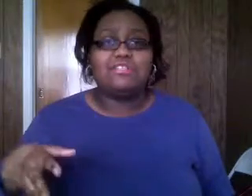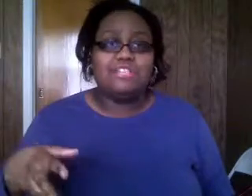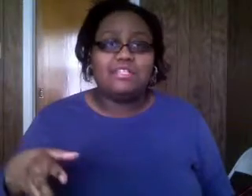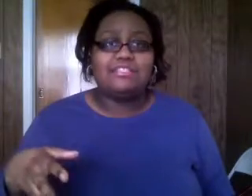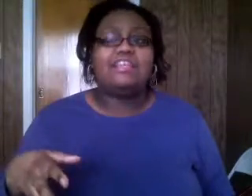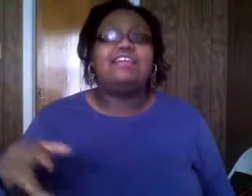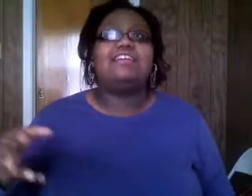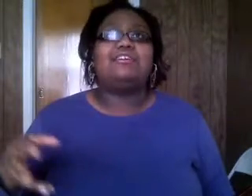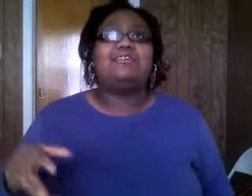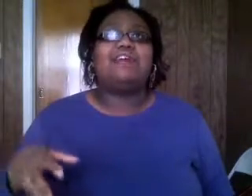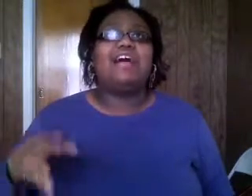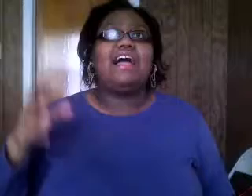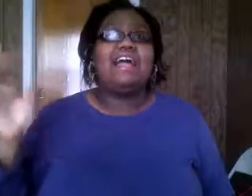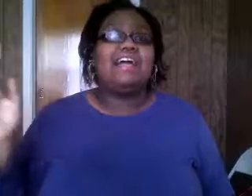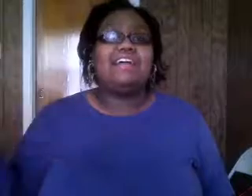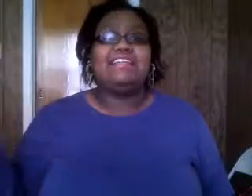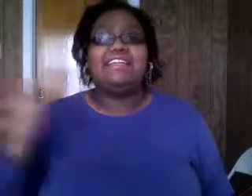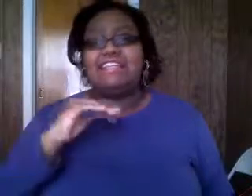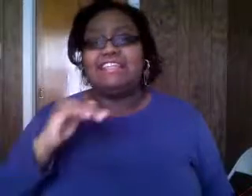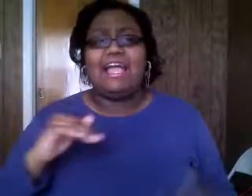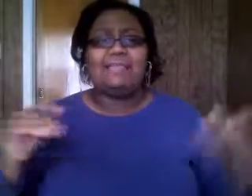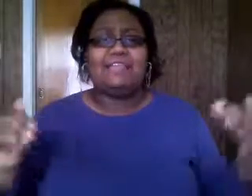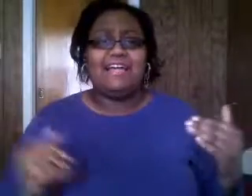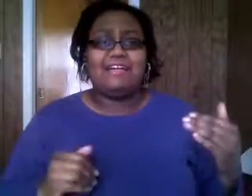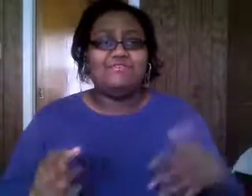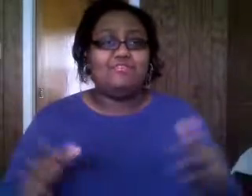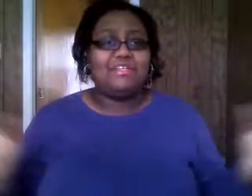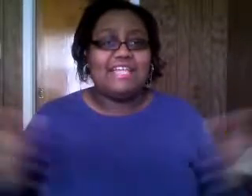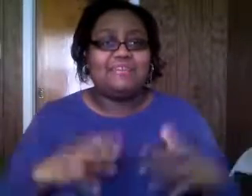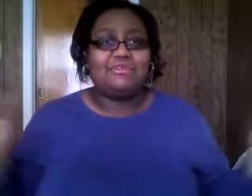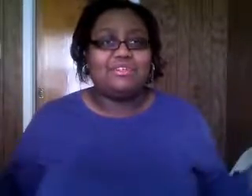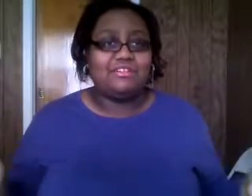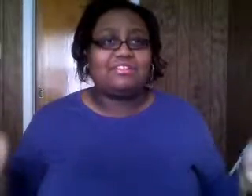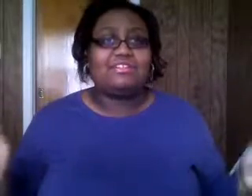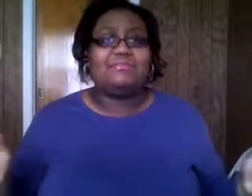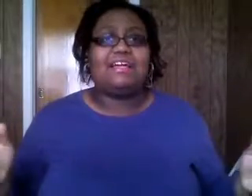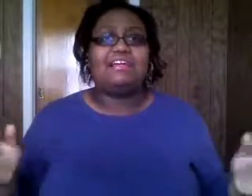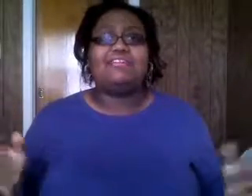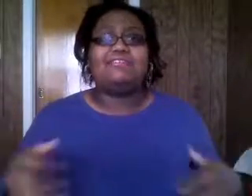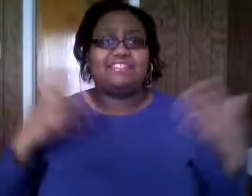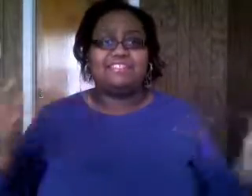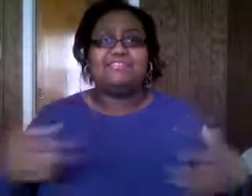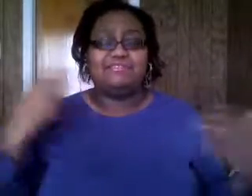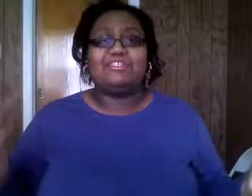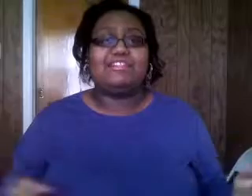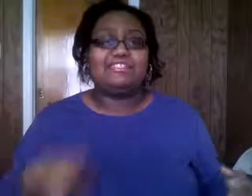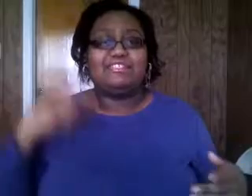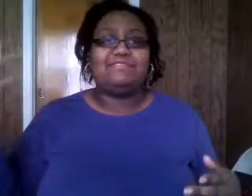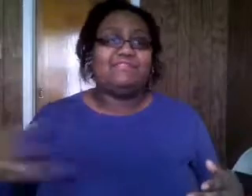gunshots you know and they happened like a few minutes after one another and i'm like you know it's like a series of shots and then a few